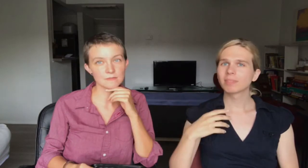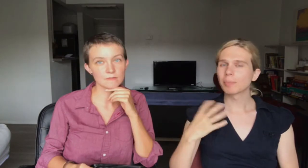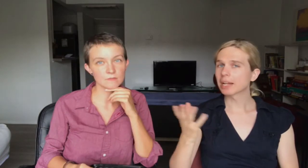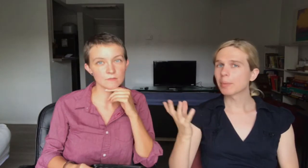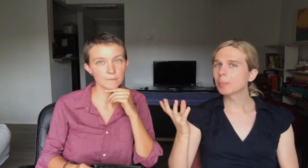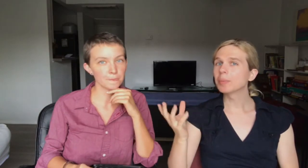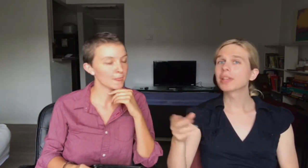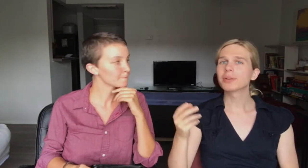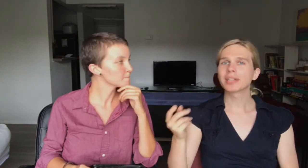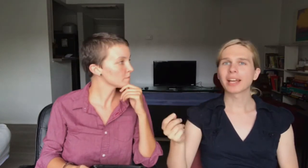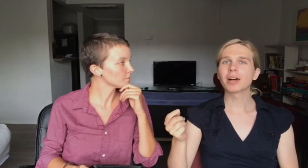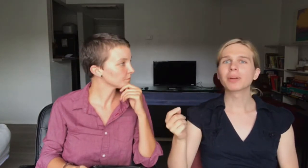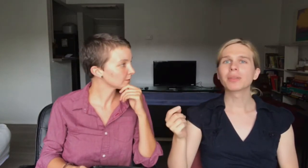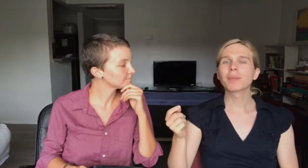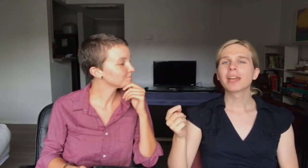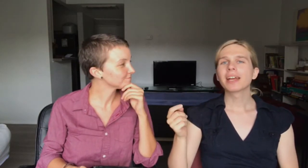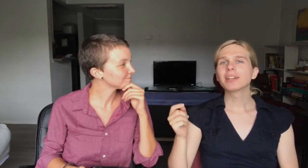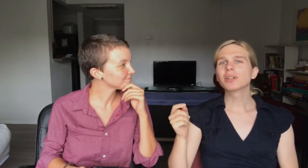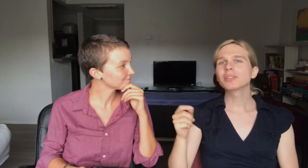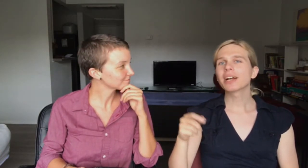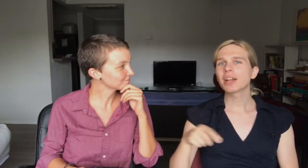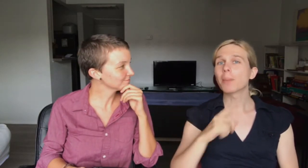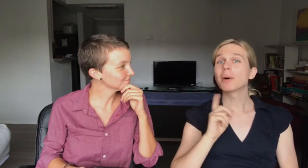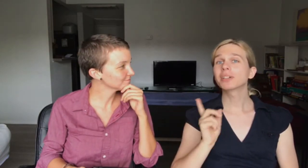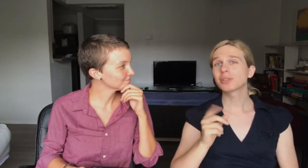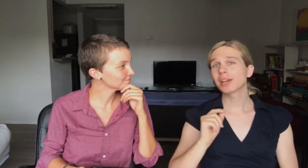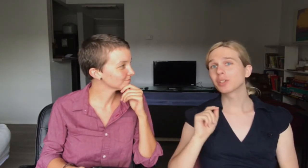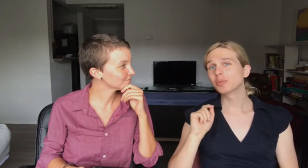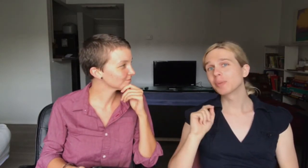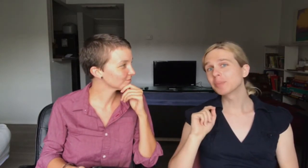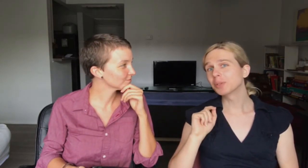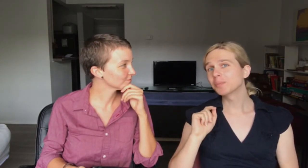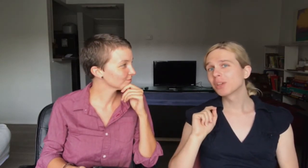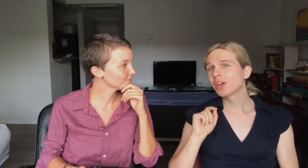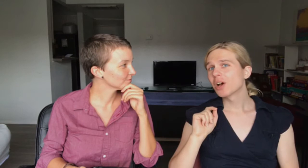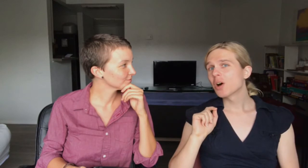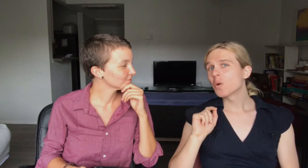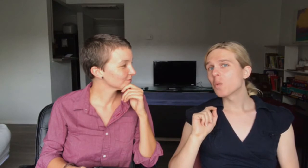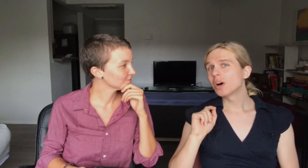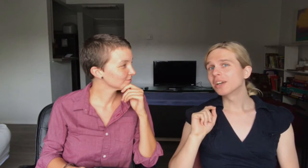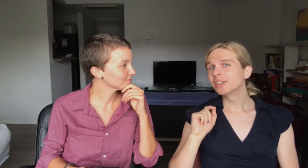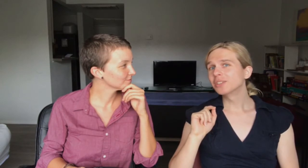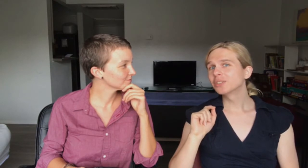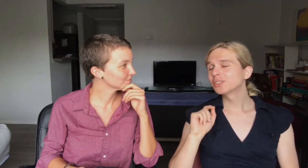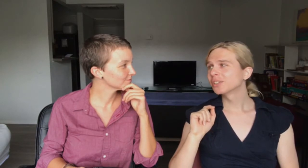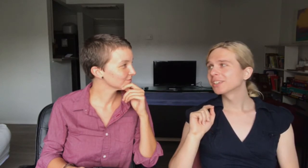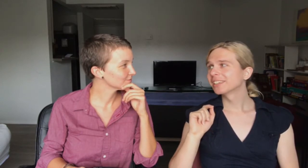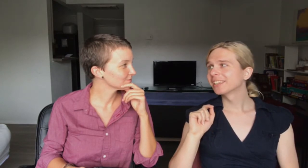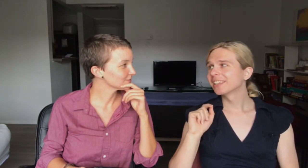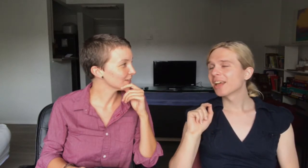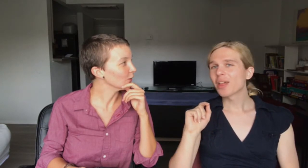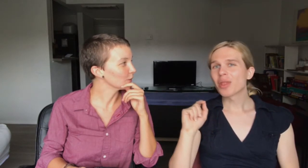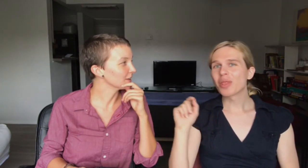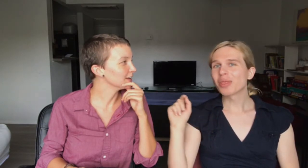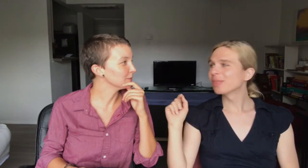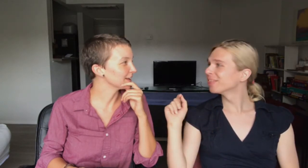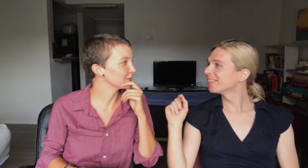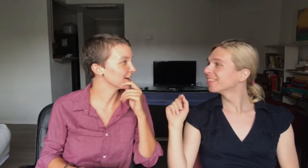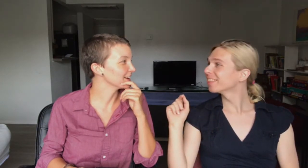I met a couple people that I was hanging out with. And it turns out amongst that group of people was... Oh, the envy that I went on